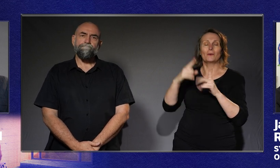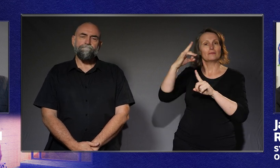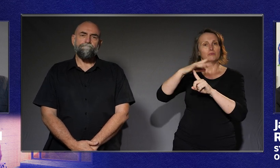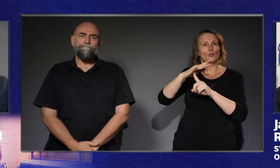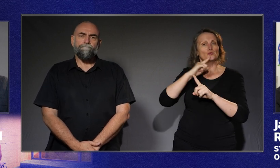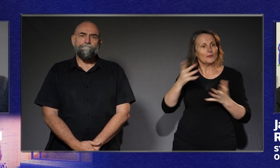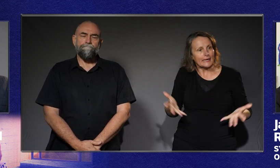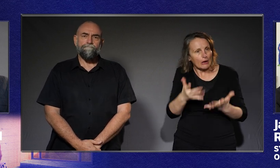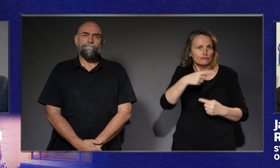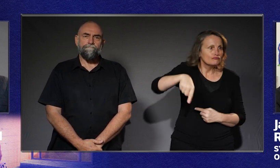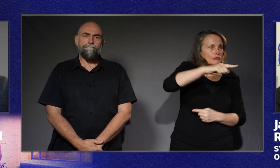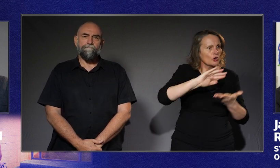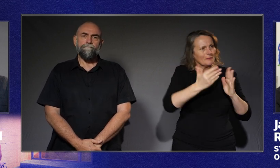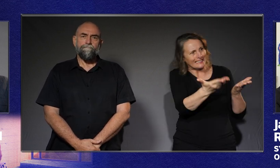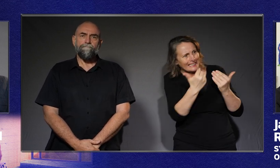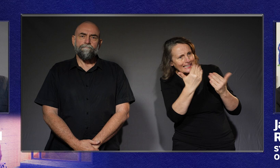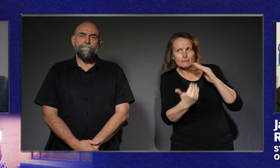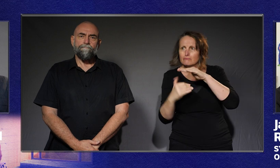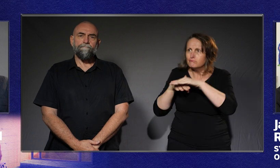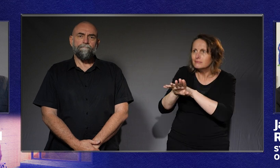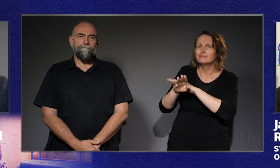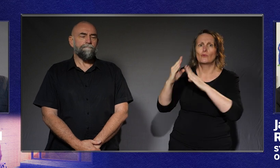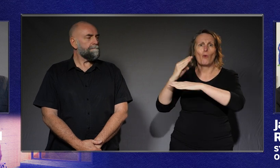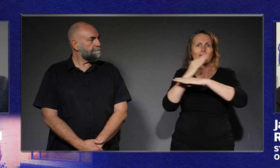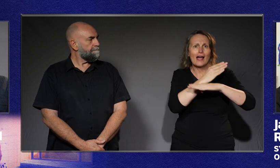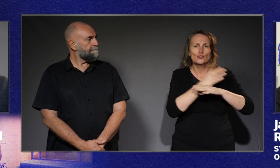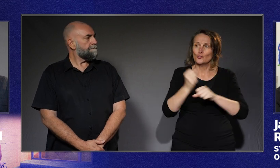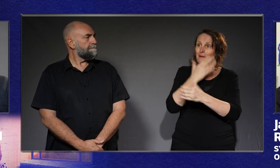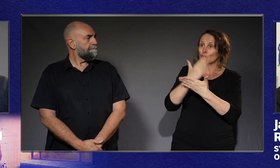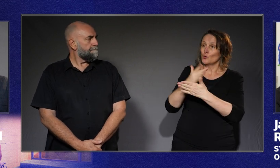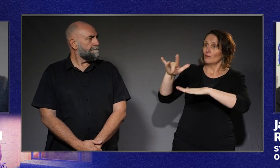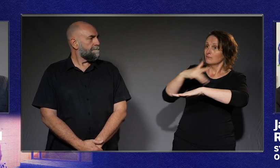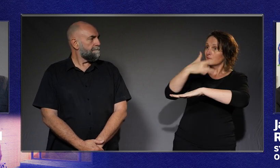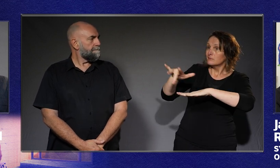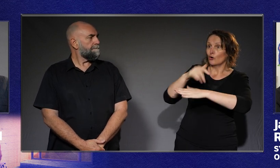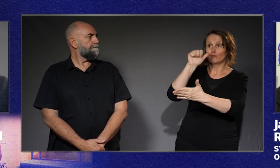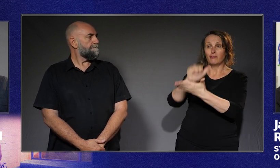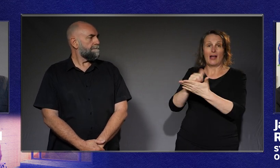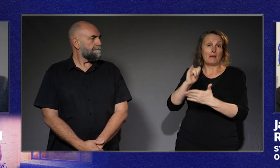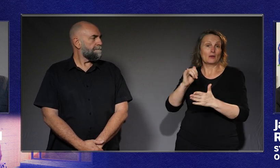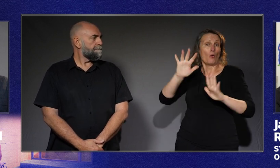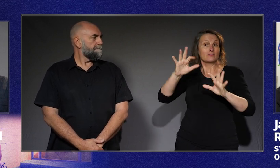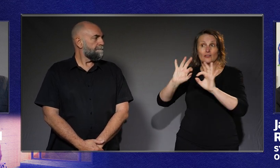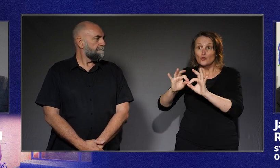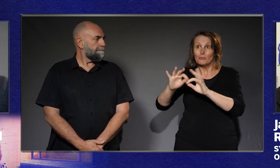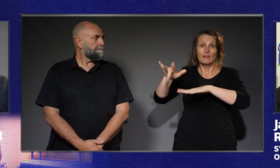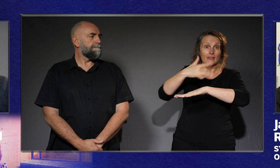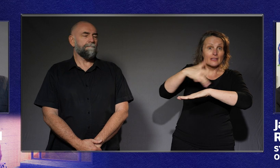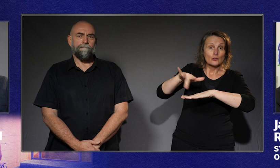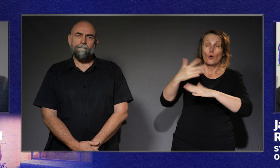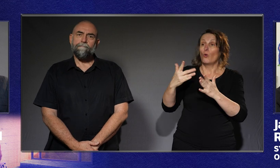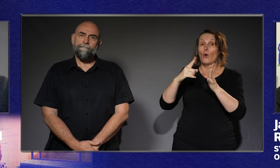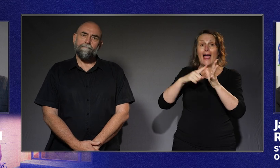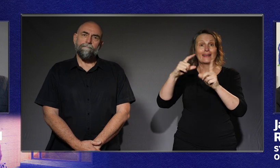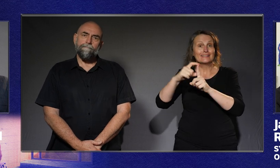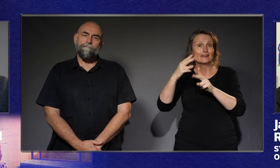encouraging community to come. It's about ensuring that we have shows that are suitable, that are Ausland, that are audio described, having a